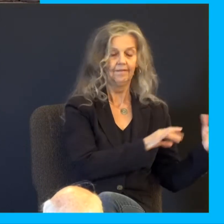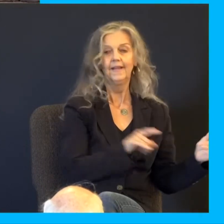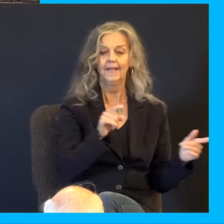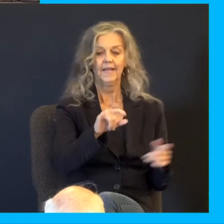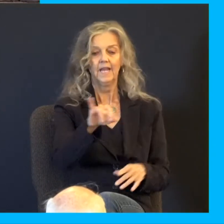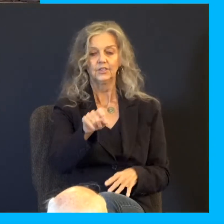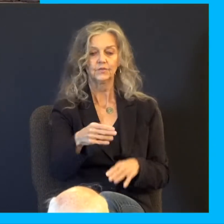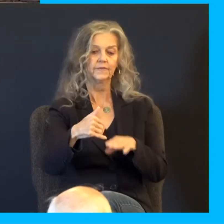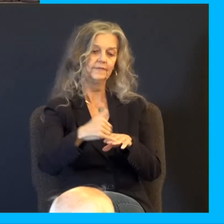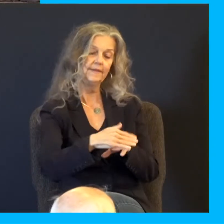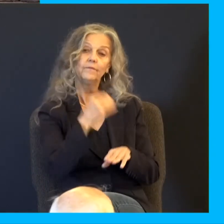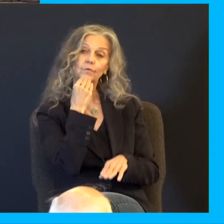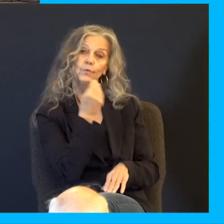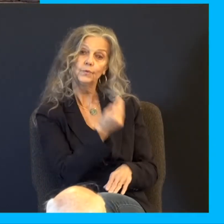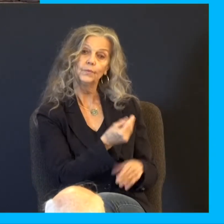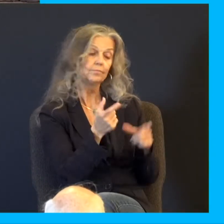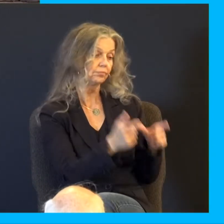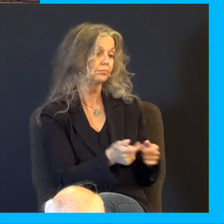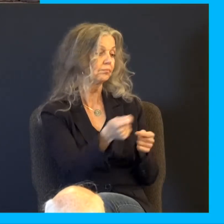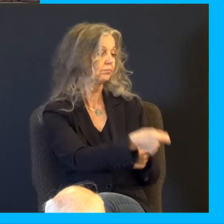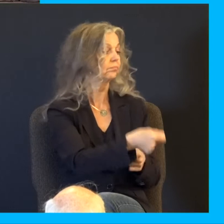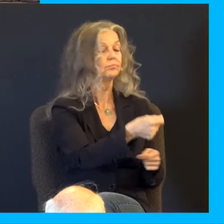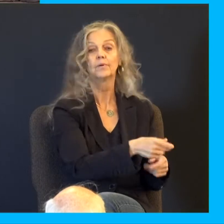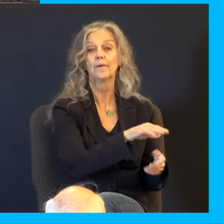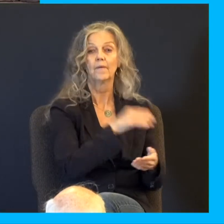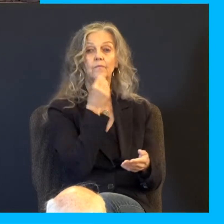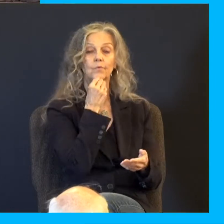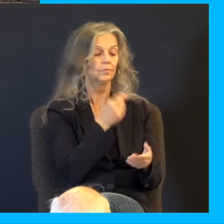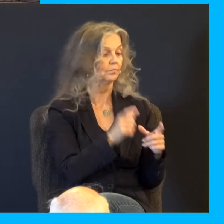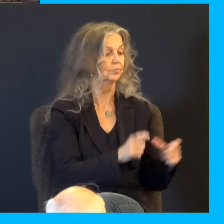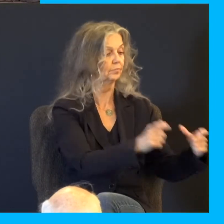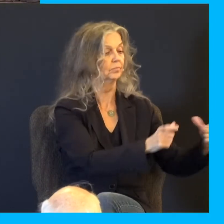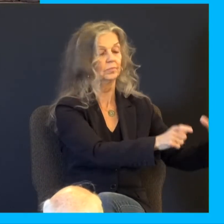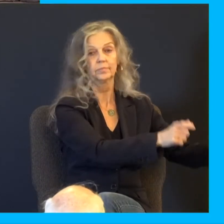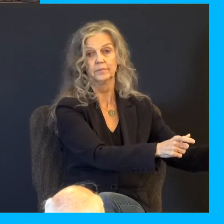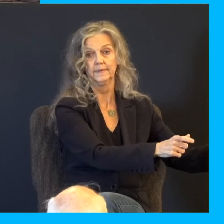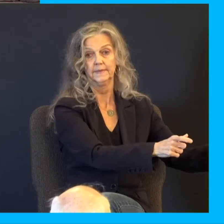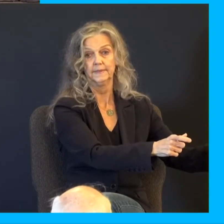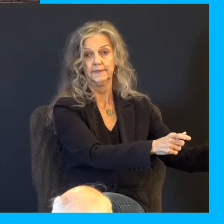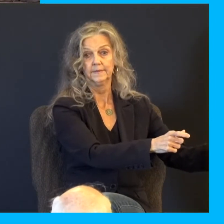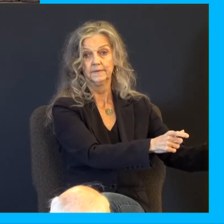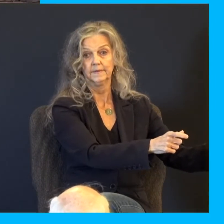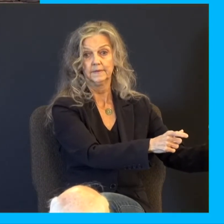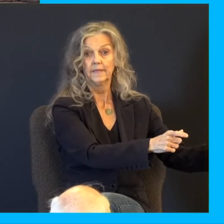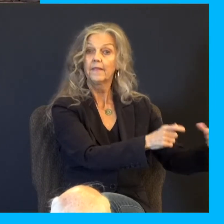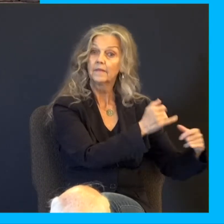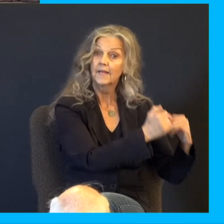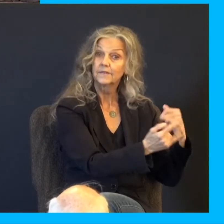portions of food, here in the Old King James, messes, unto them that were from before him. But Benjamin's mess was five